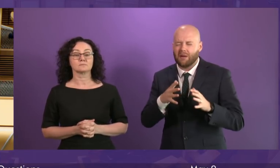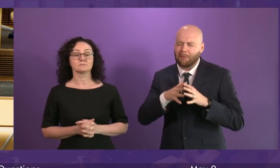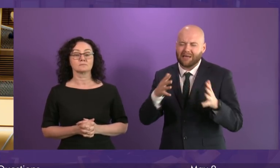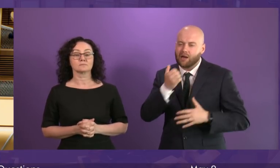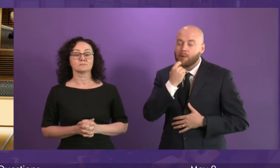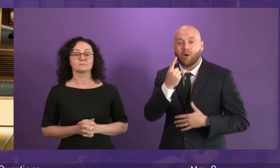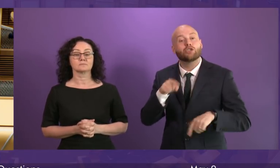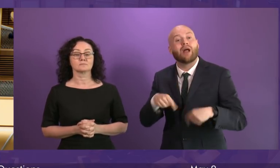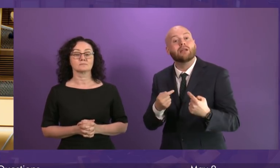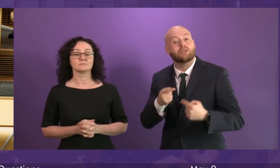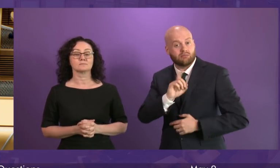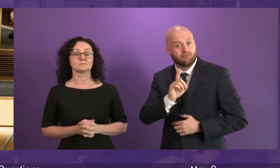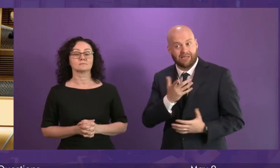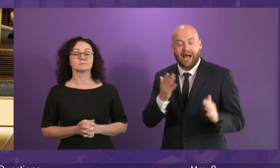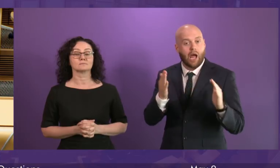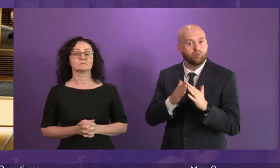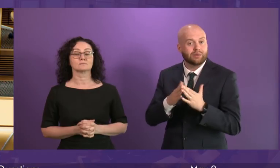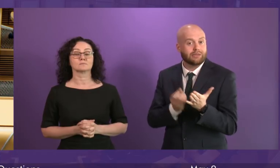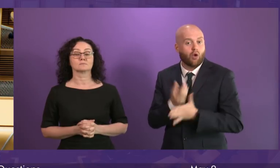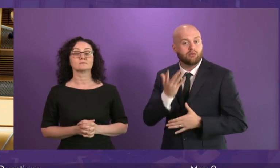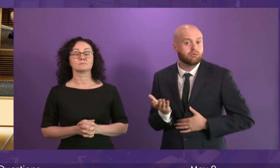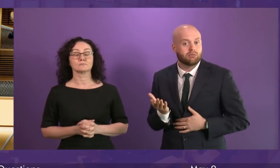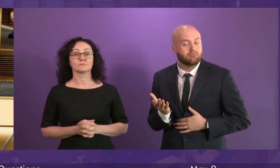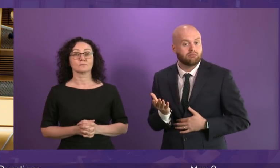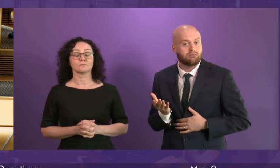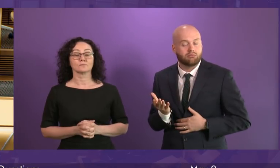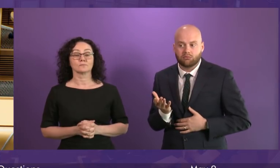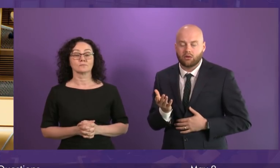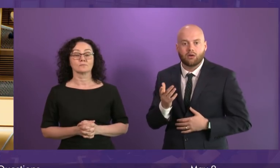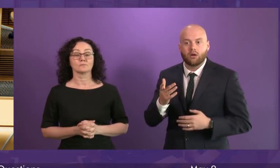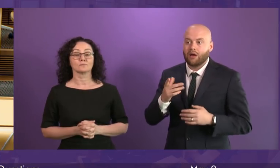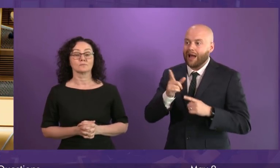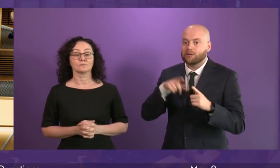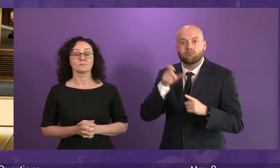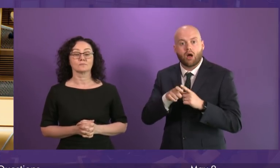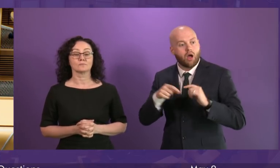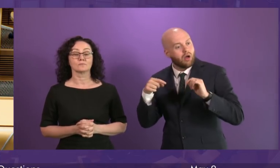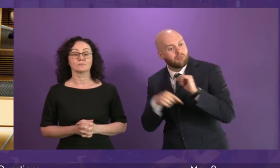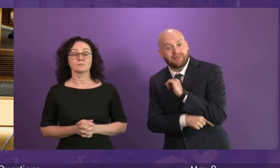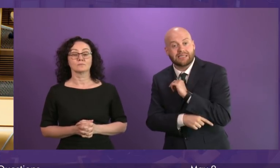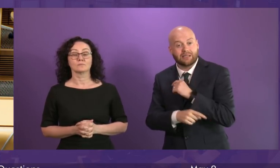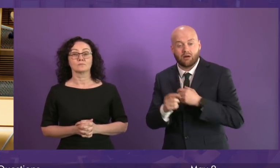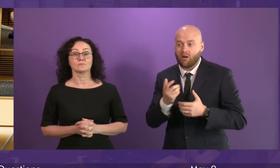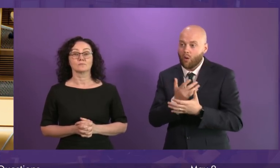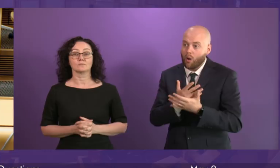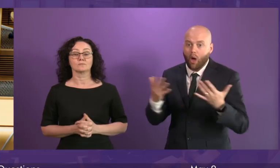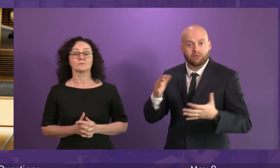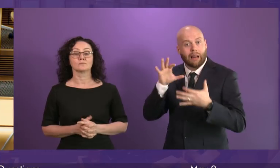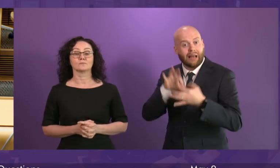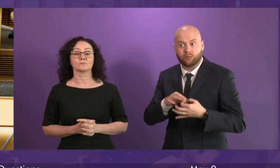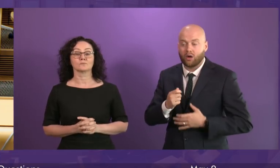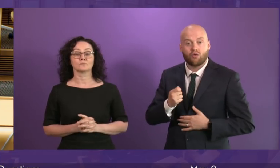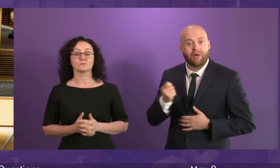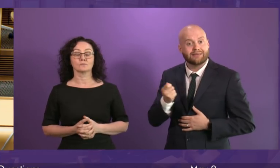housing costs. The pathway to poverty reduction in Edinburgh has a lot to do with getting control of rent